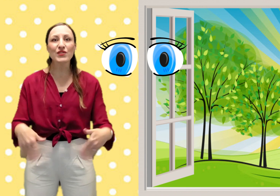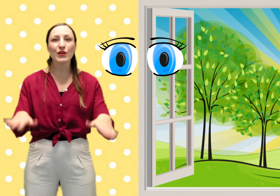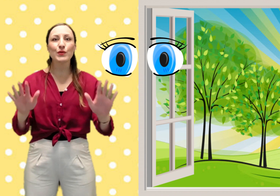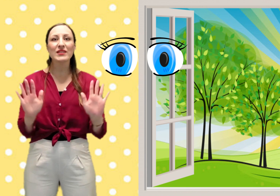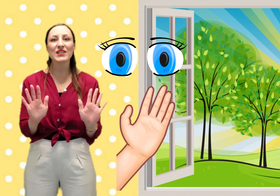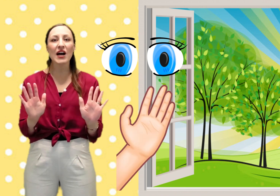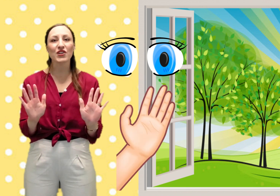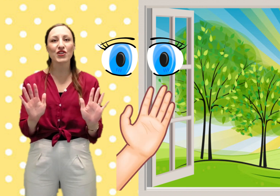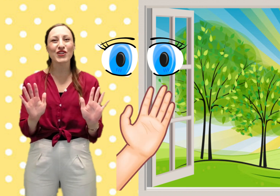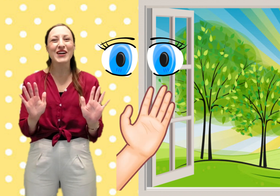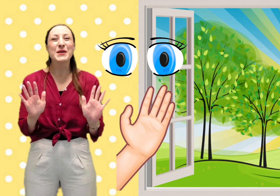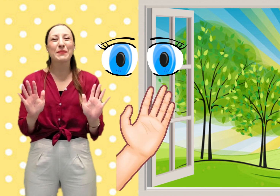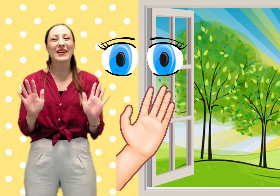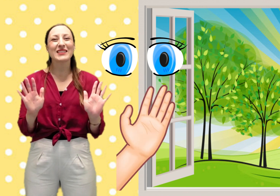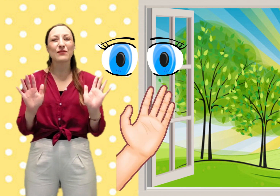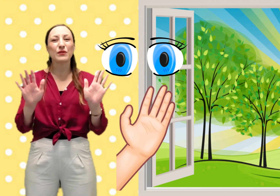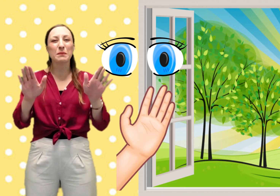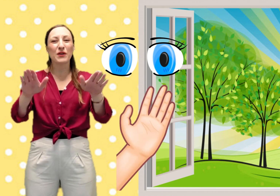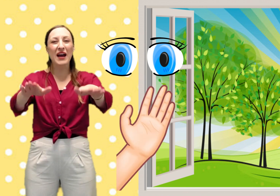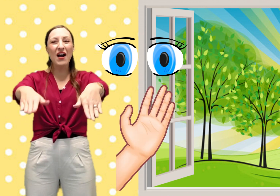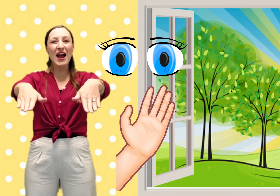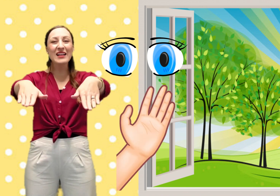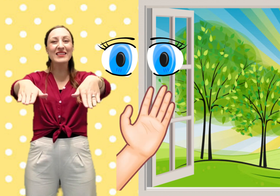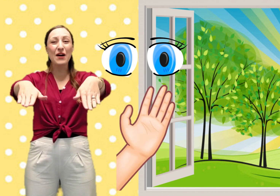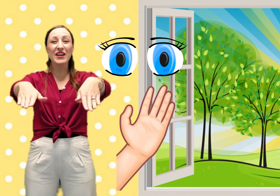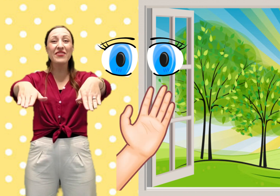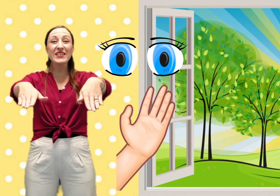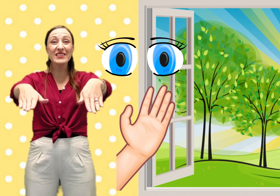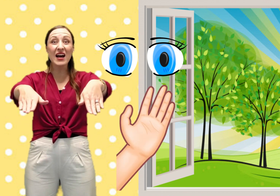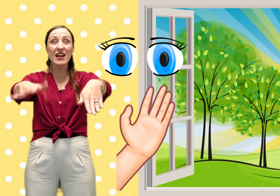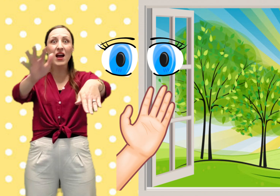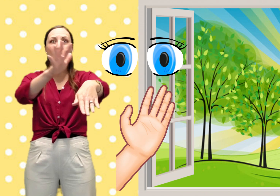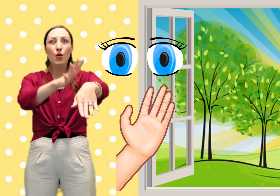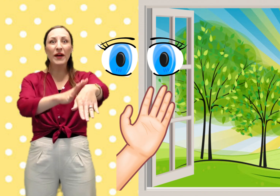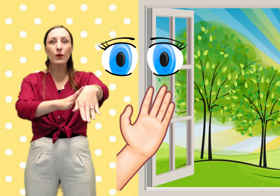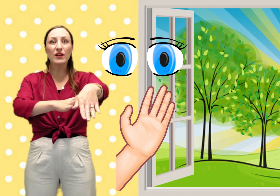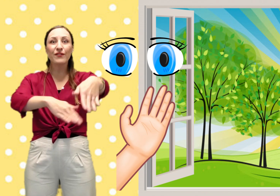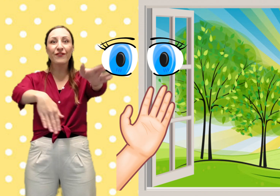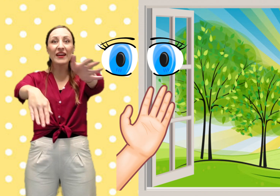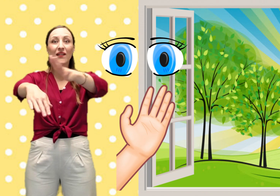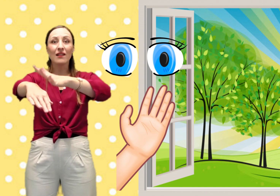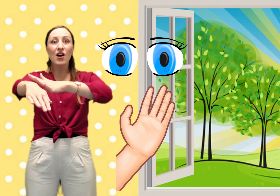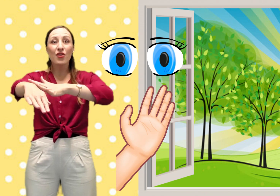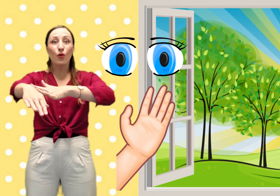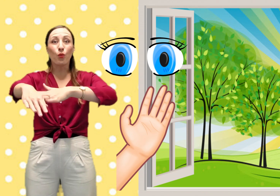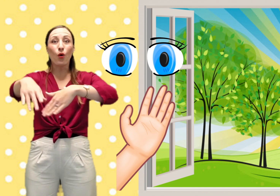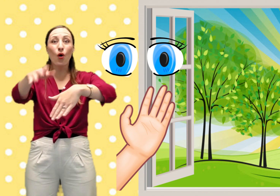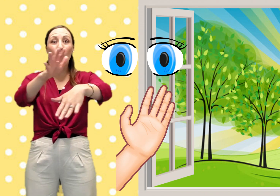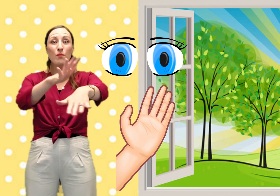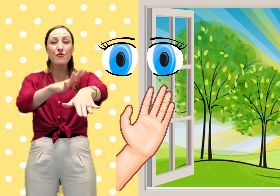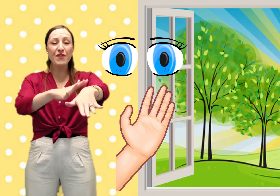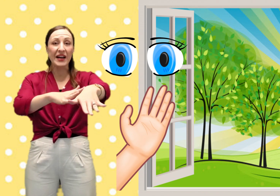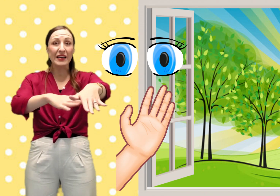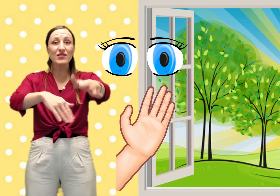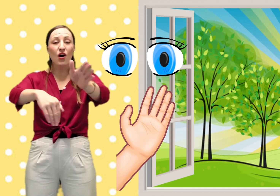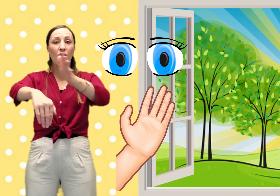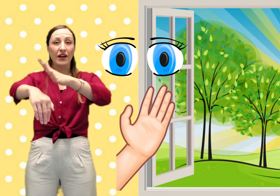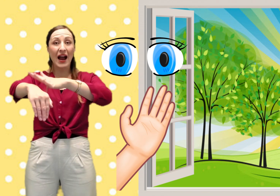also use touch because if we put our hands out in the Sun we will feel the warm rays on